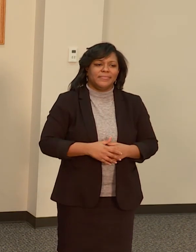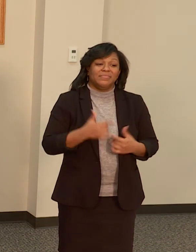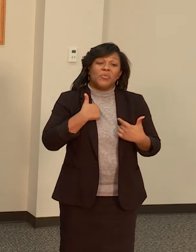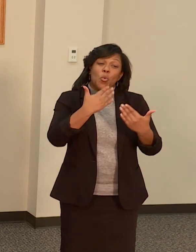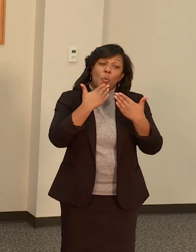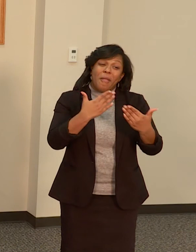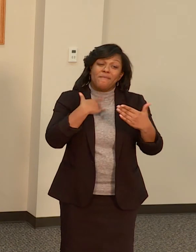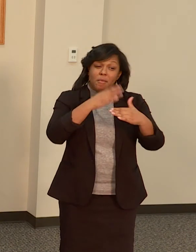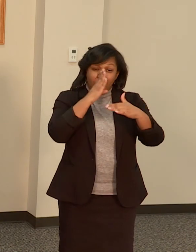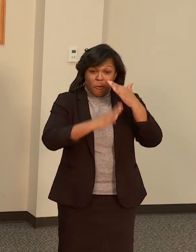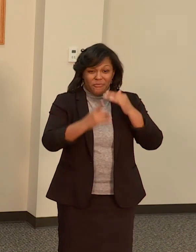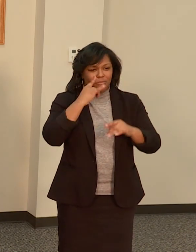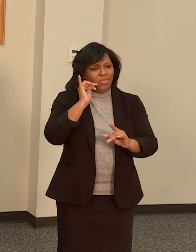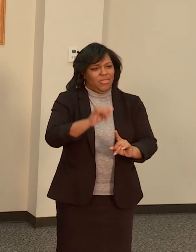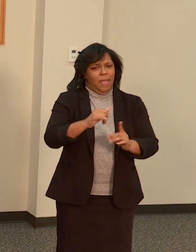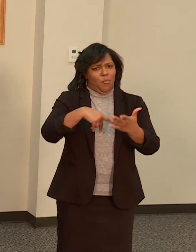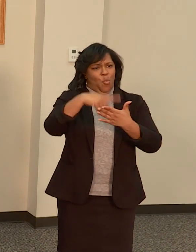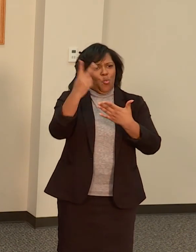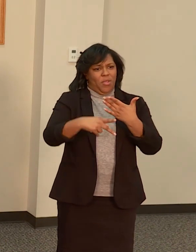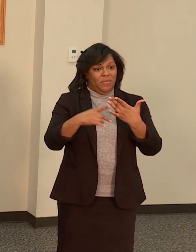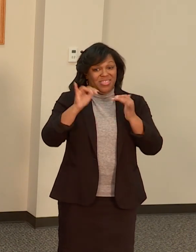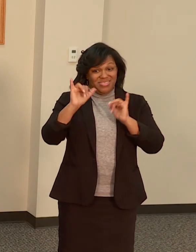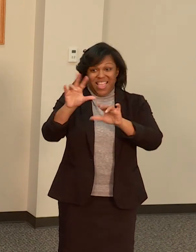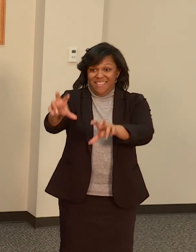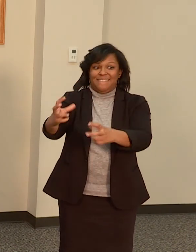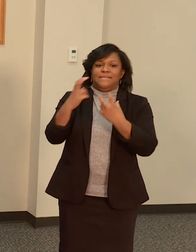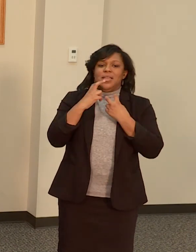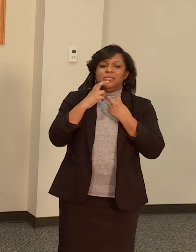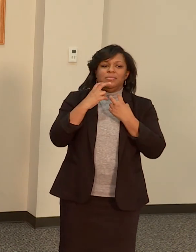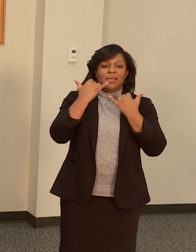investment in my family will not be lost. Thank you so much.